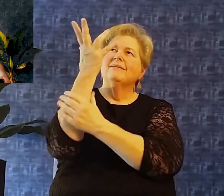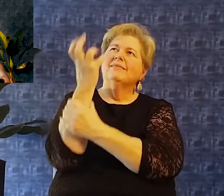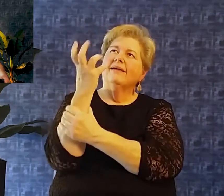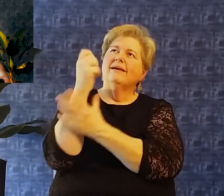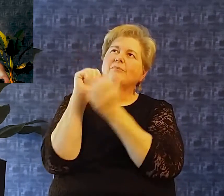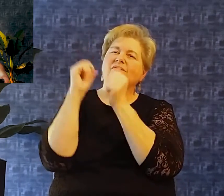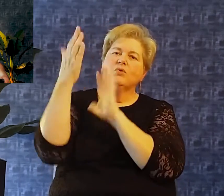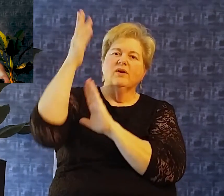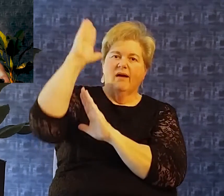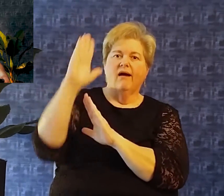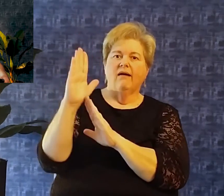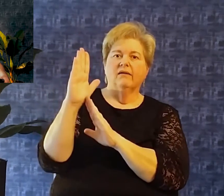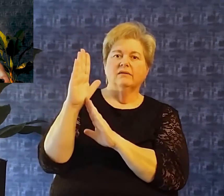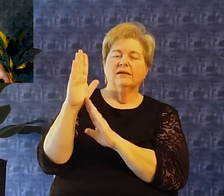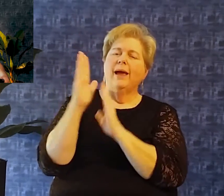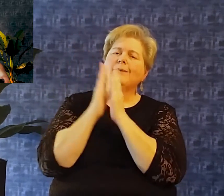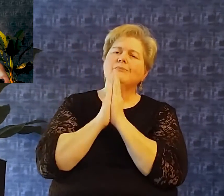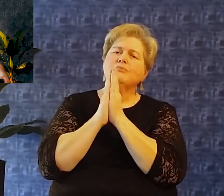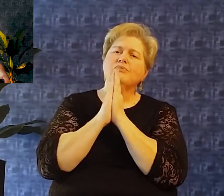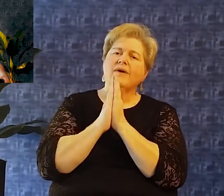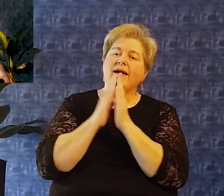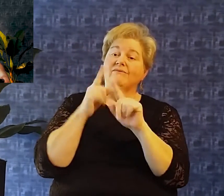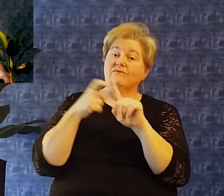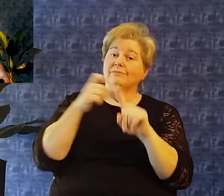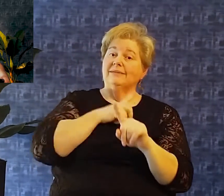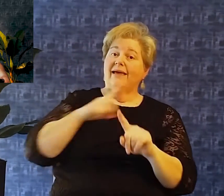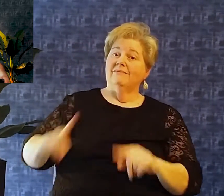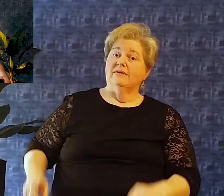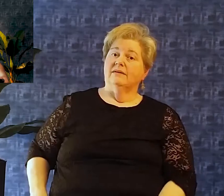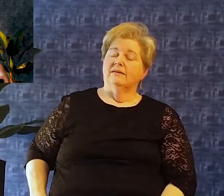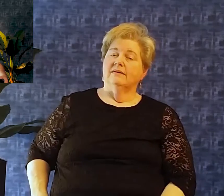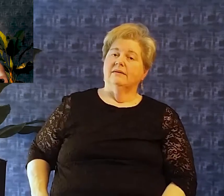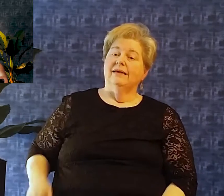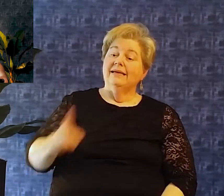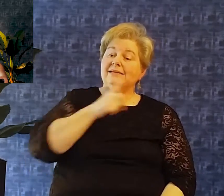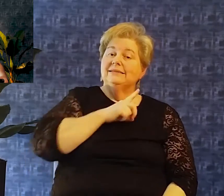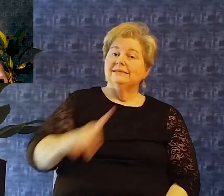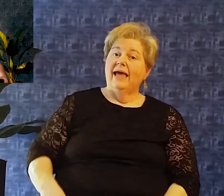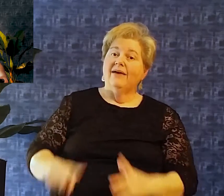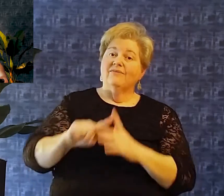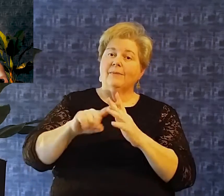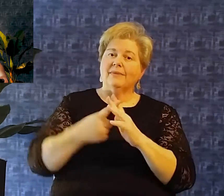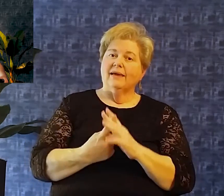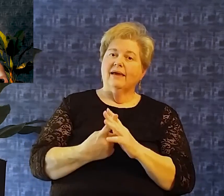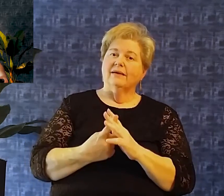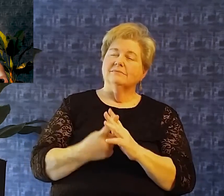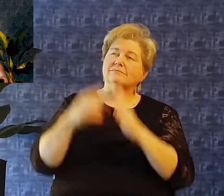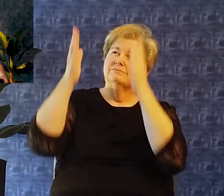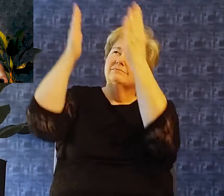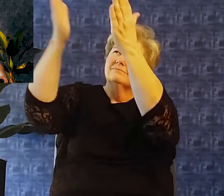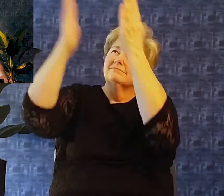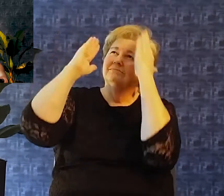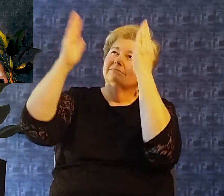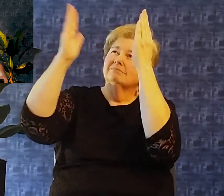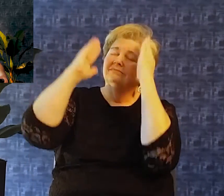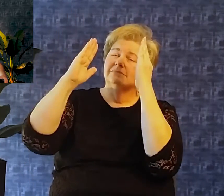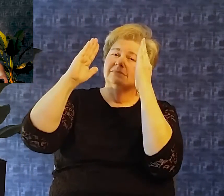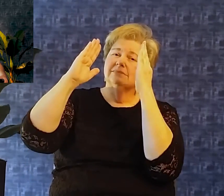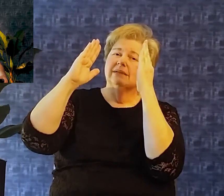begins incline your ear. Oh lord and answer me For I am poor and